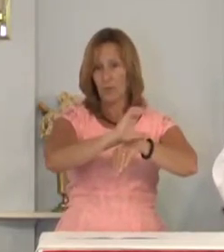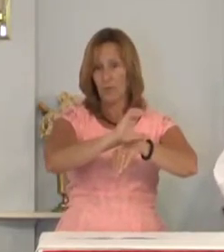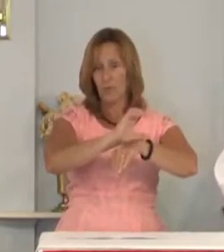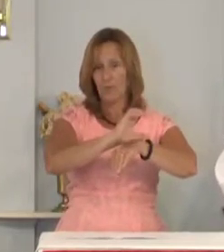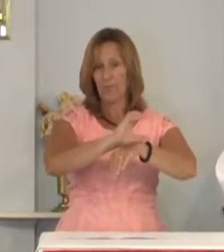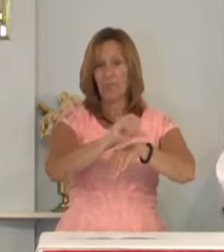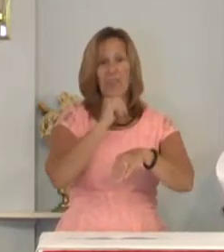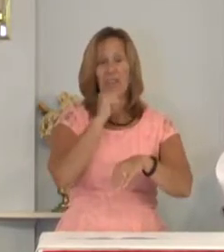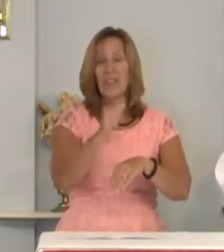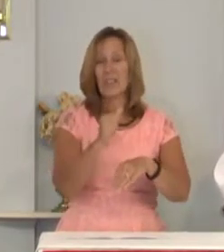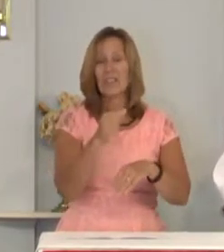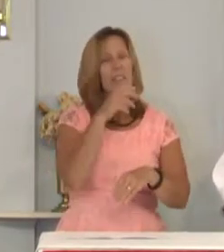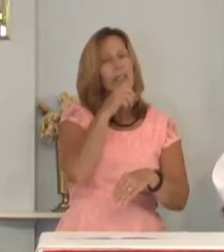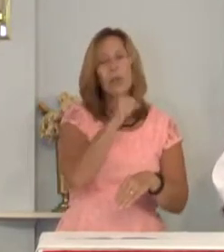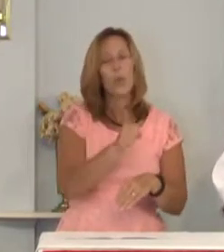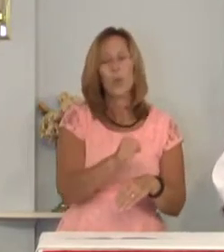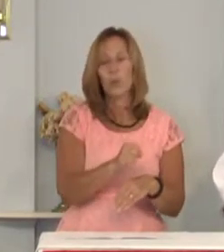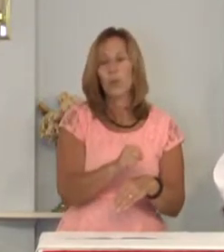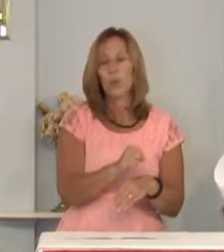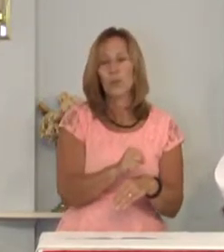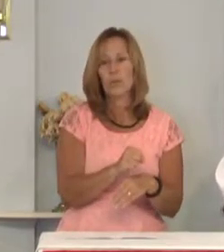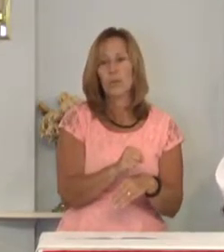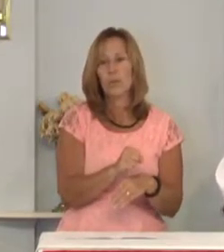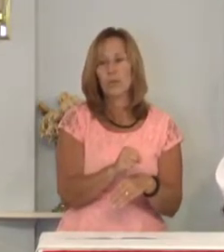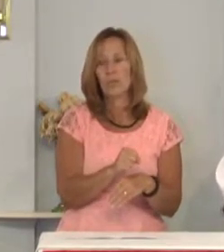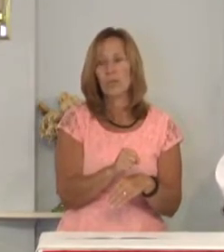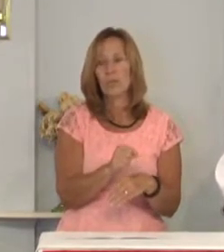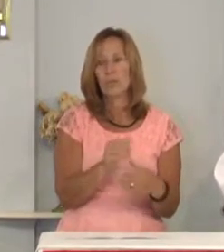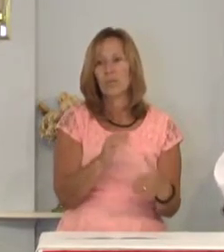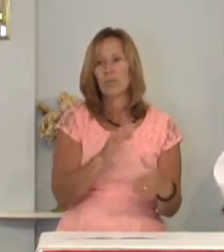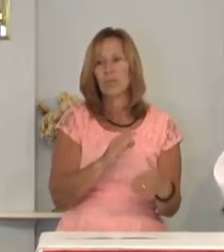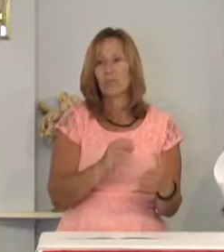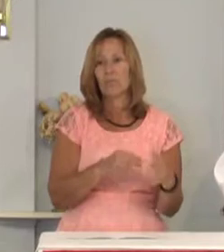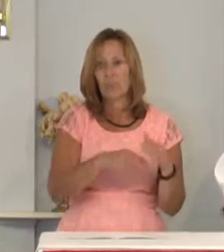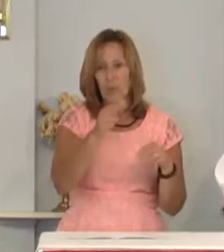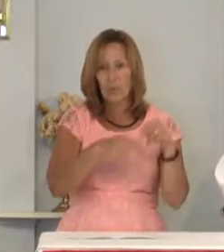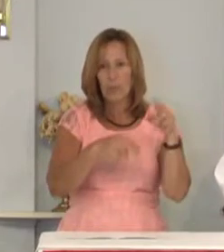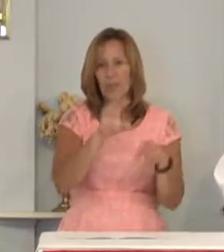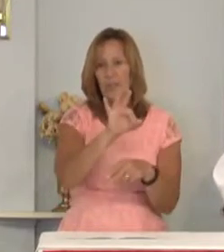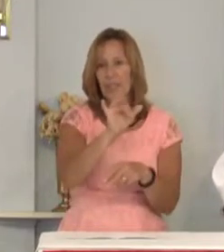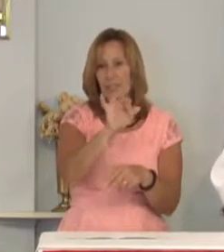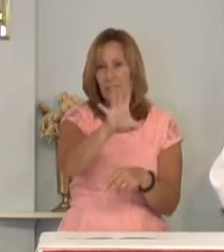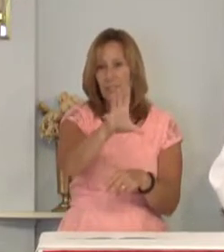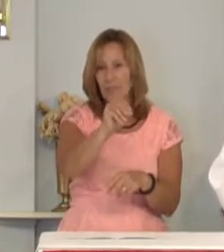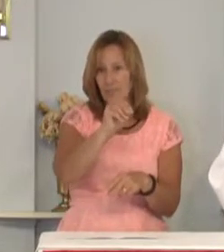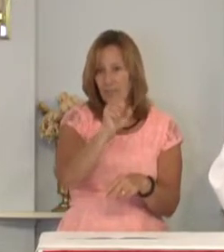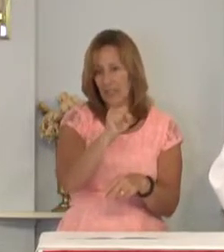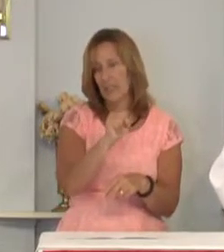It's not very old. It was built in the 1950s.